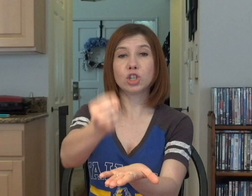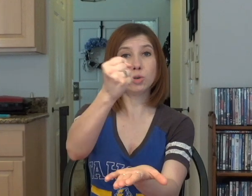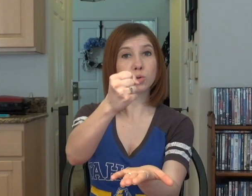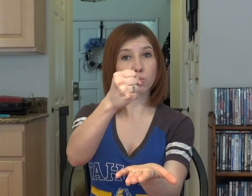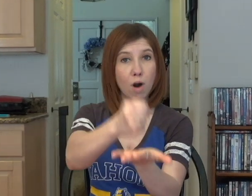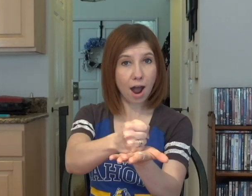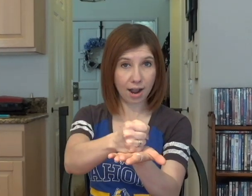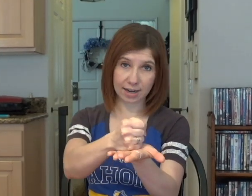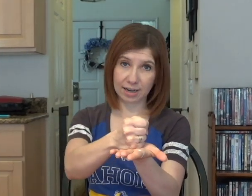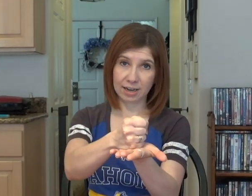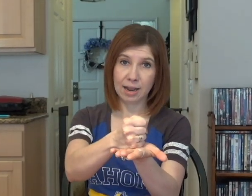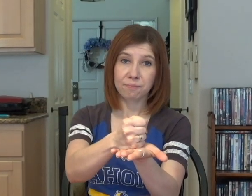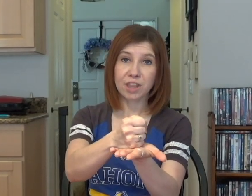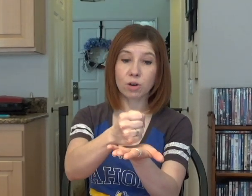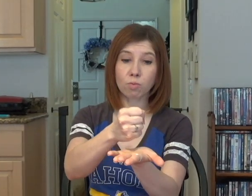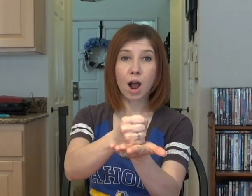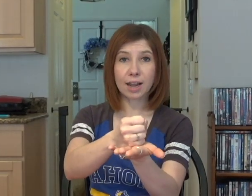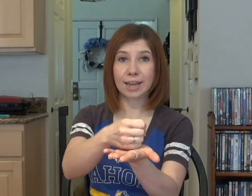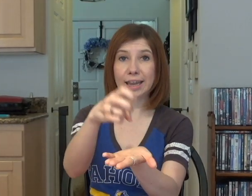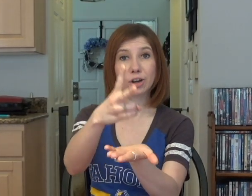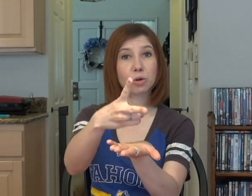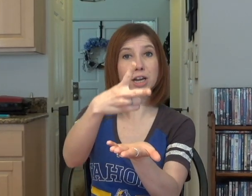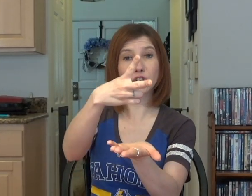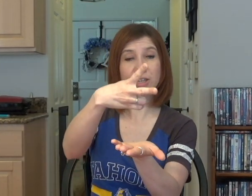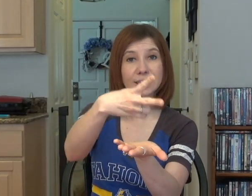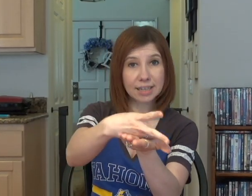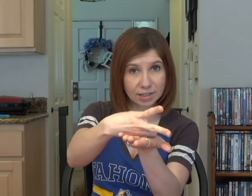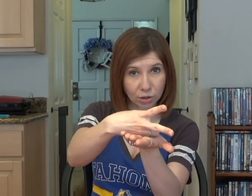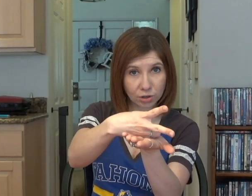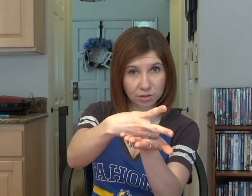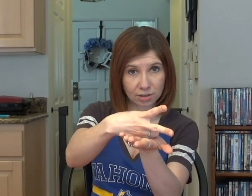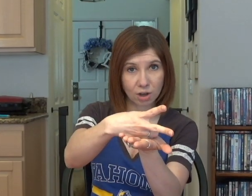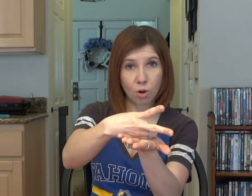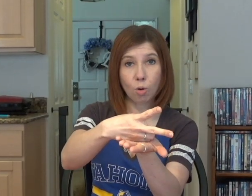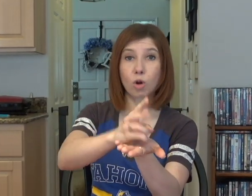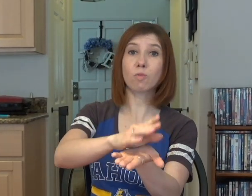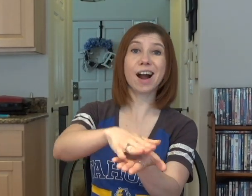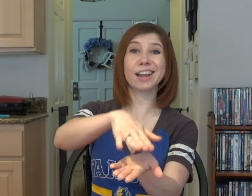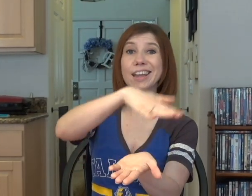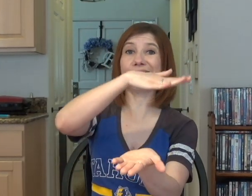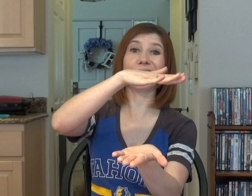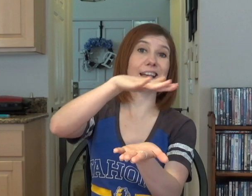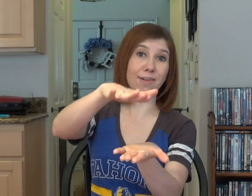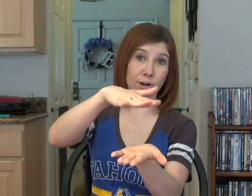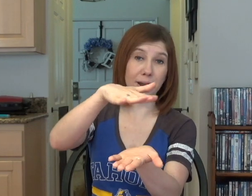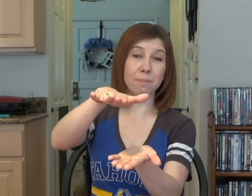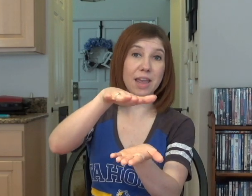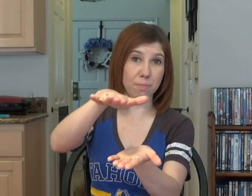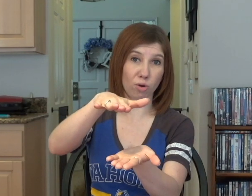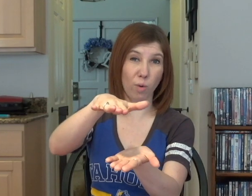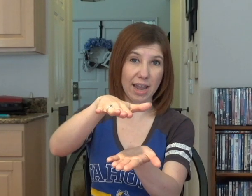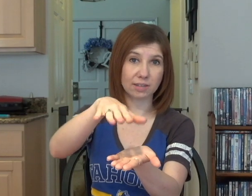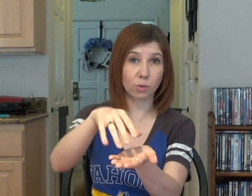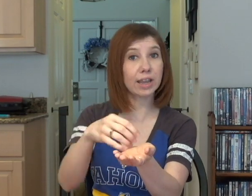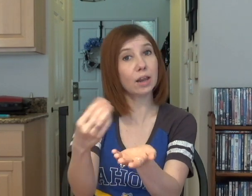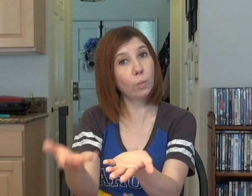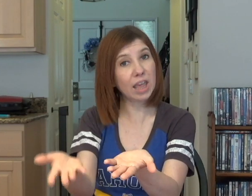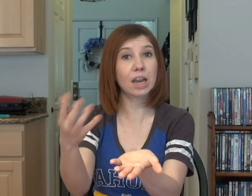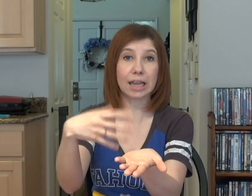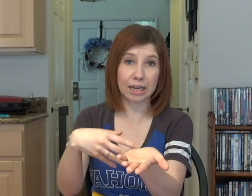choose Rock, then Rock can crush scissors, or Rock can get covered by paper, right? So it can win and it can